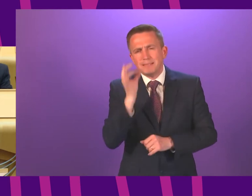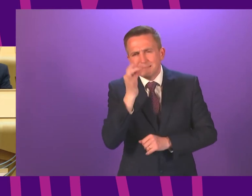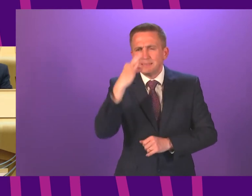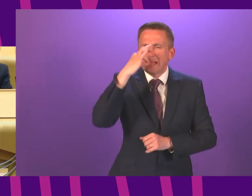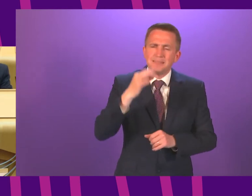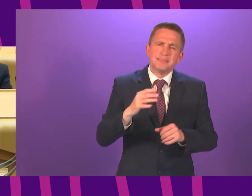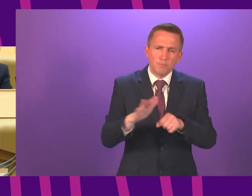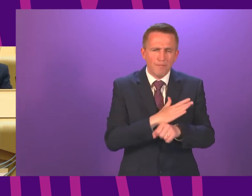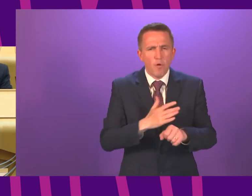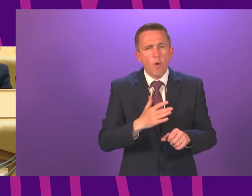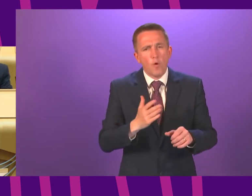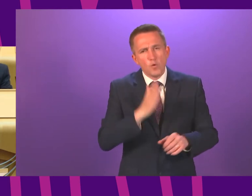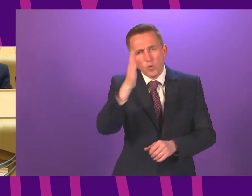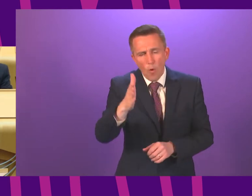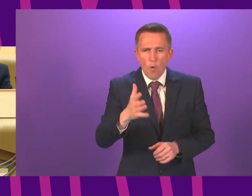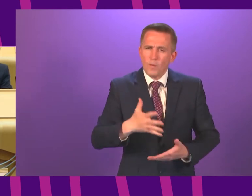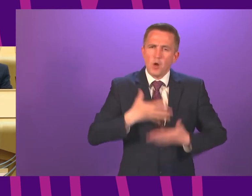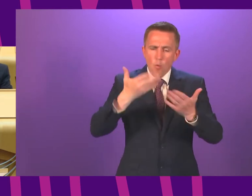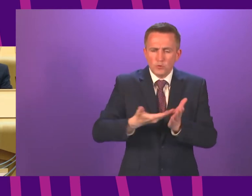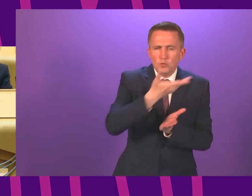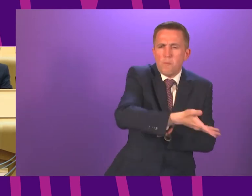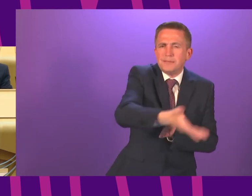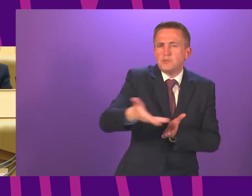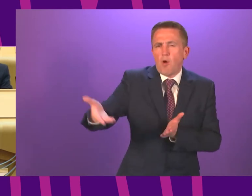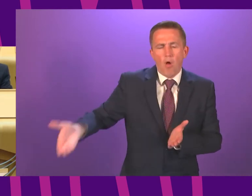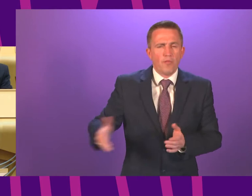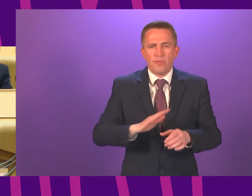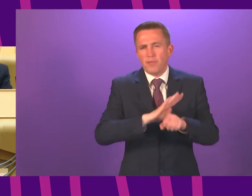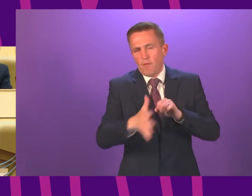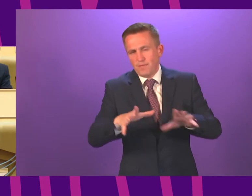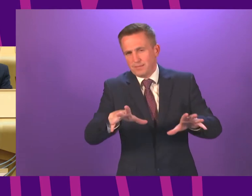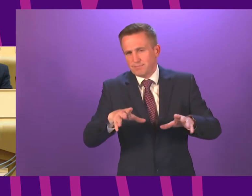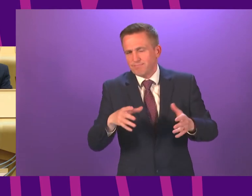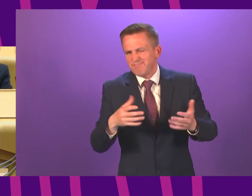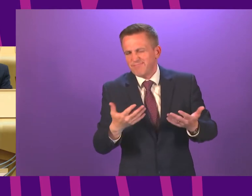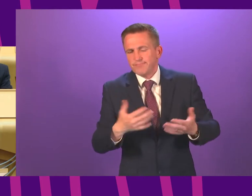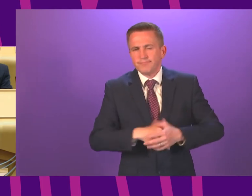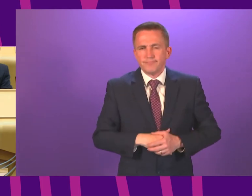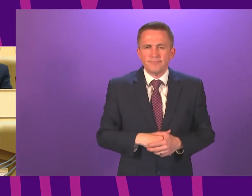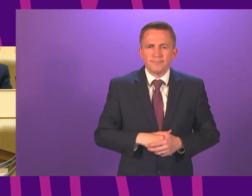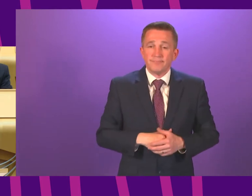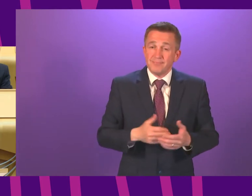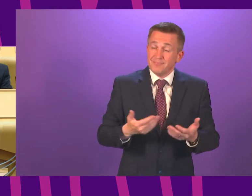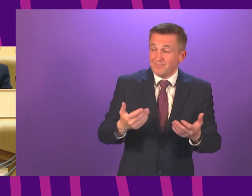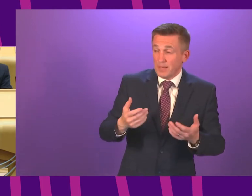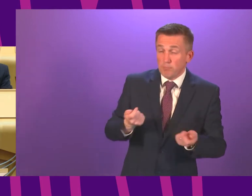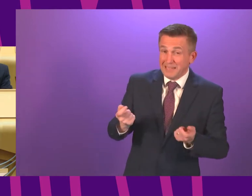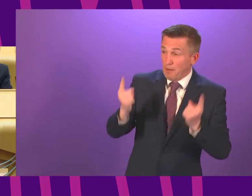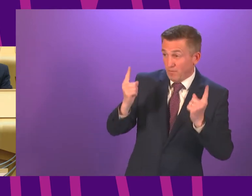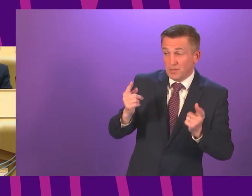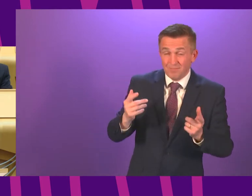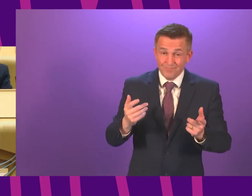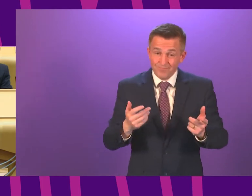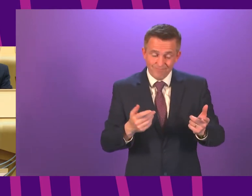taking the virus to any of these communities. Signing officer, I appreciate that today's decisions will